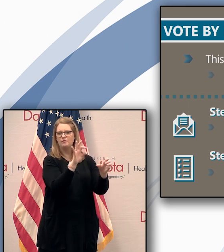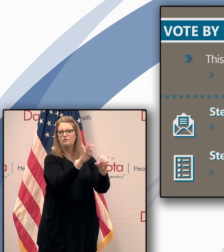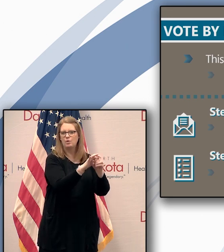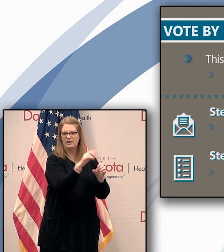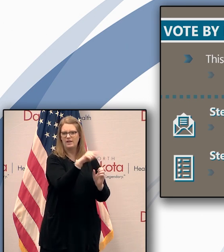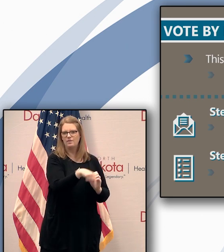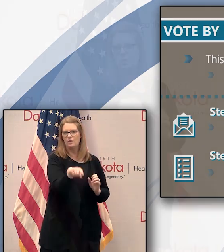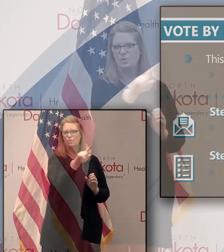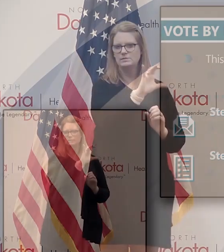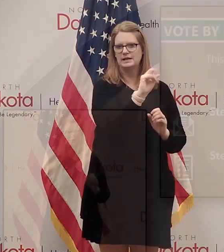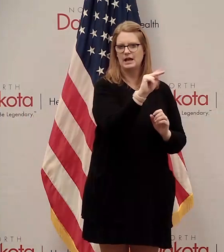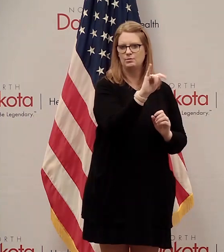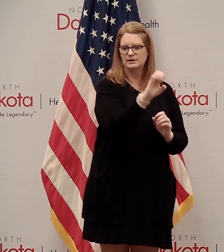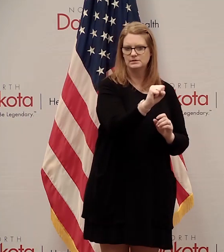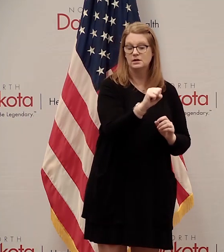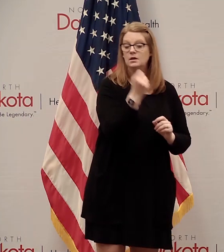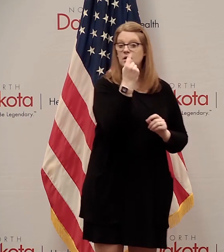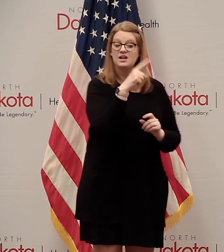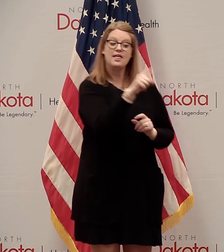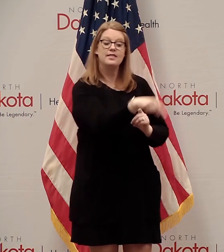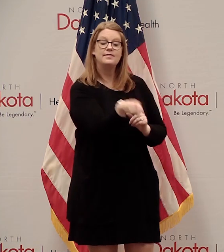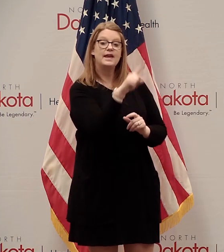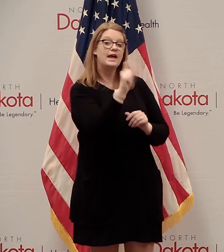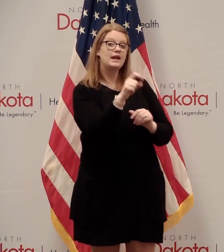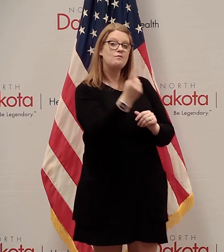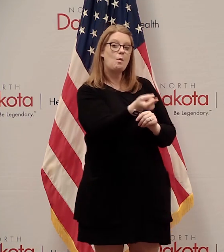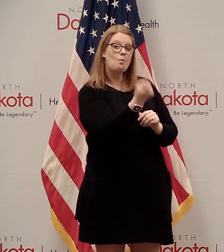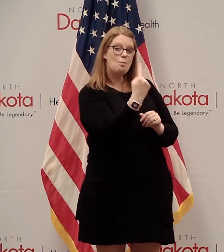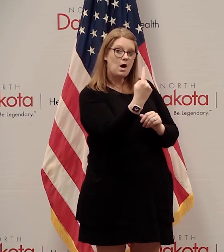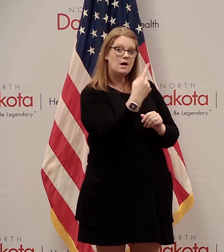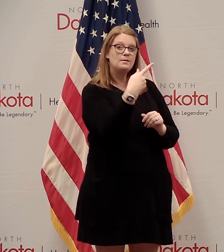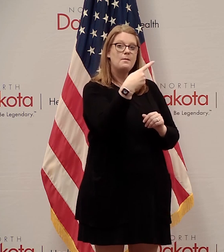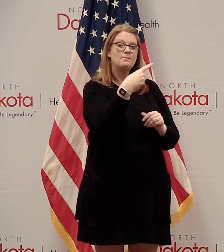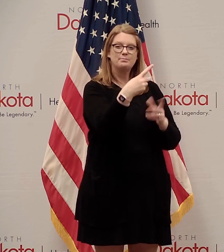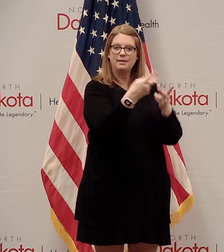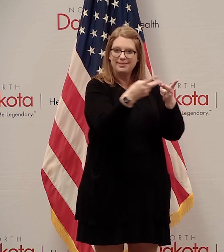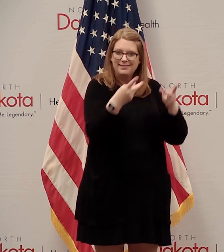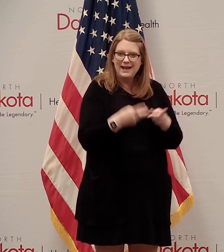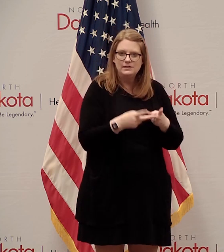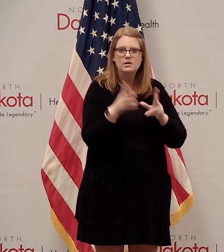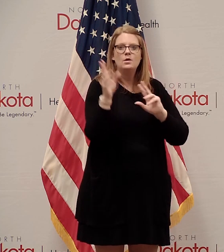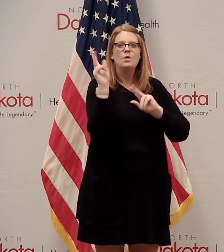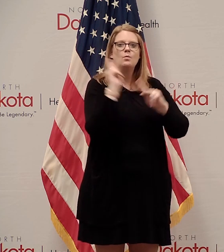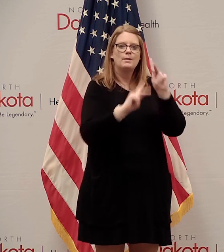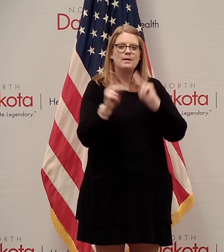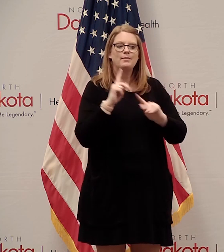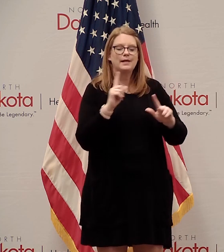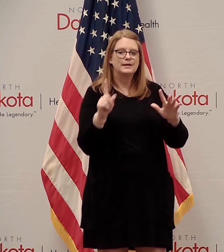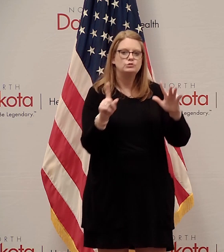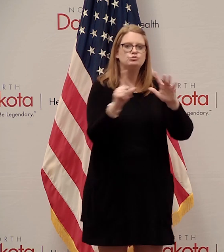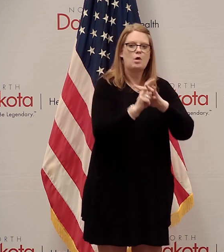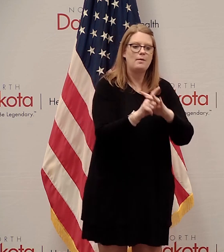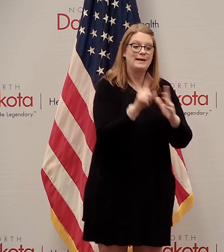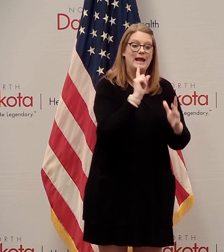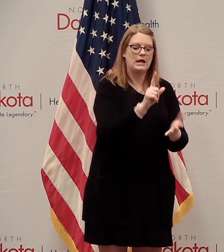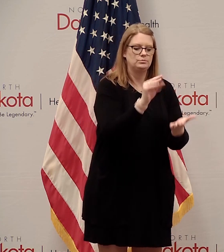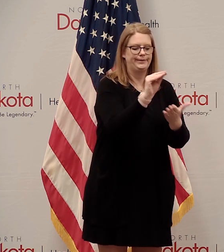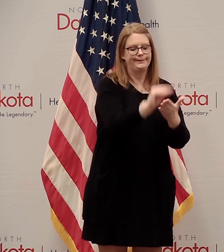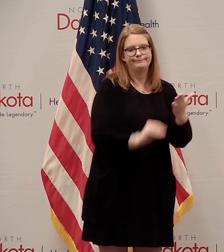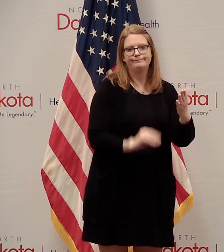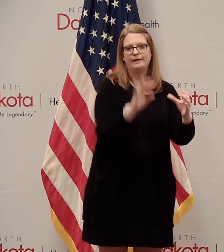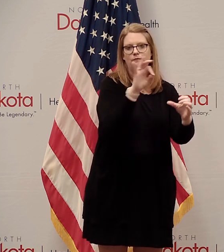least one polling place. Usually that was at the county seat building where a few people might trickle in on the day of the